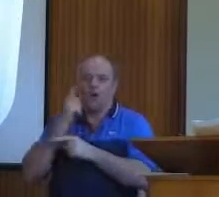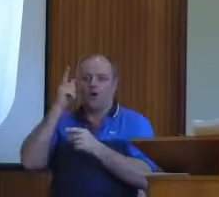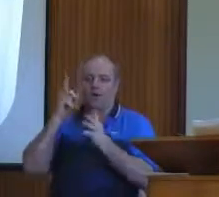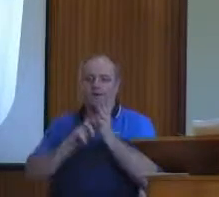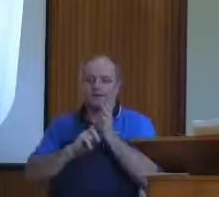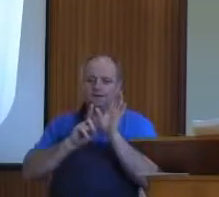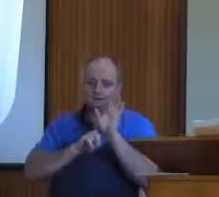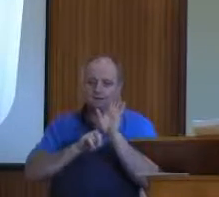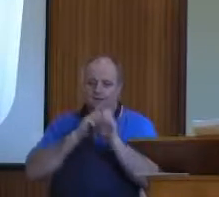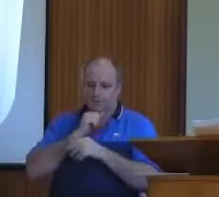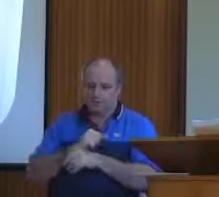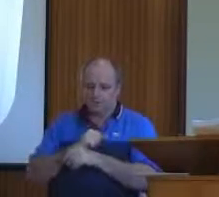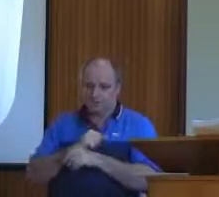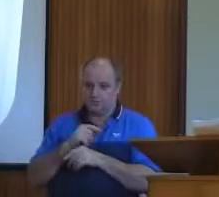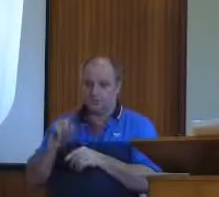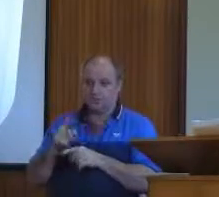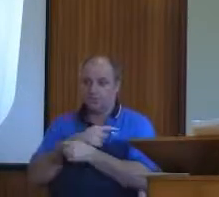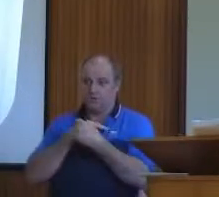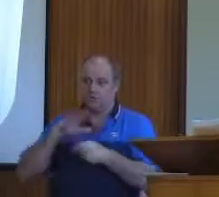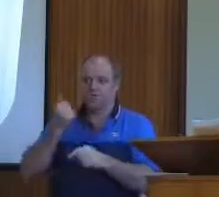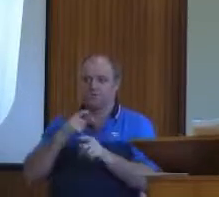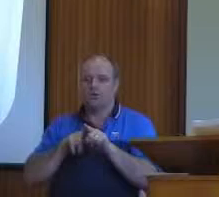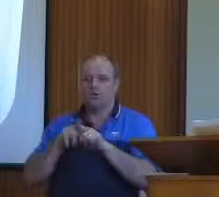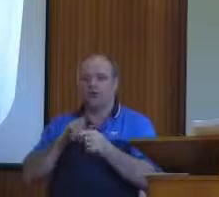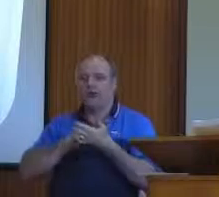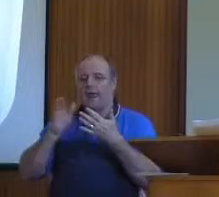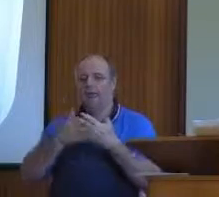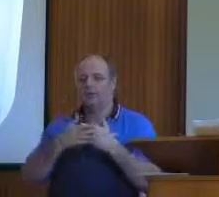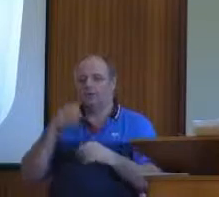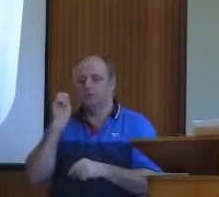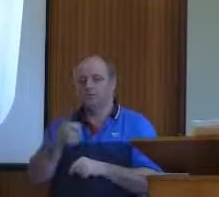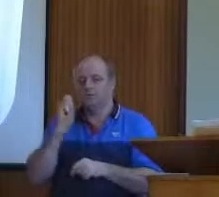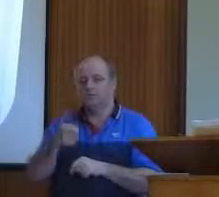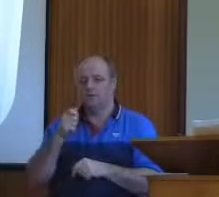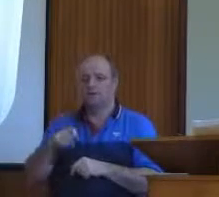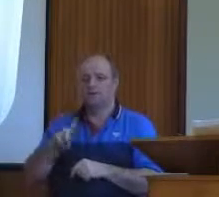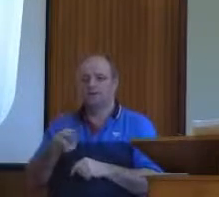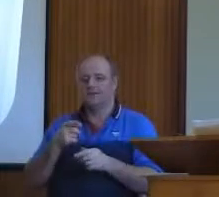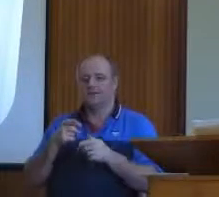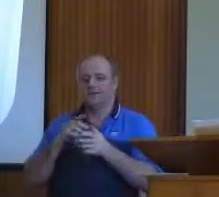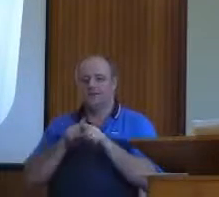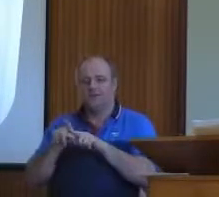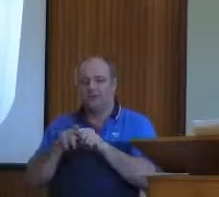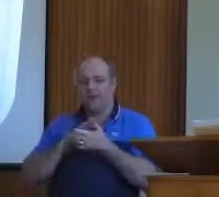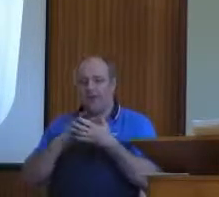but we learn how to live Godly while we're doing it. And we hammer with integrity